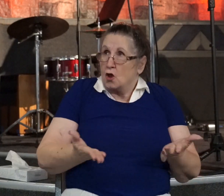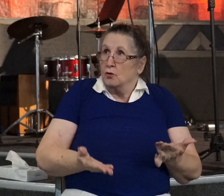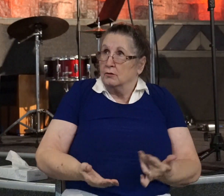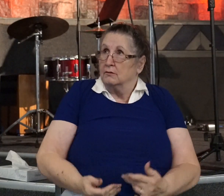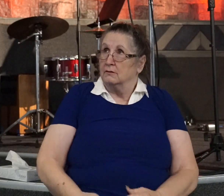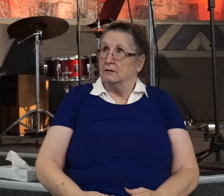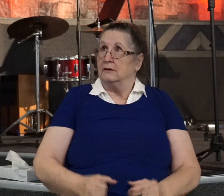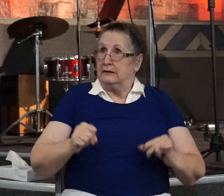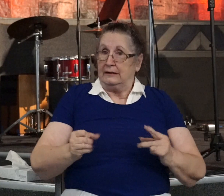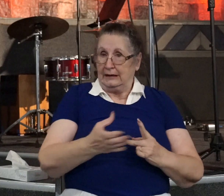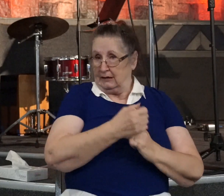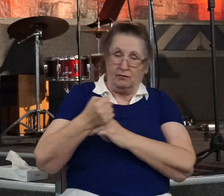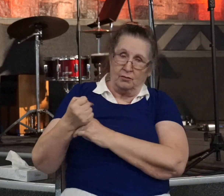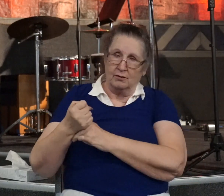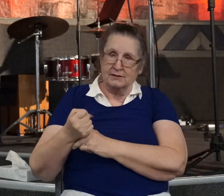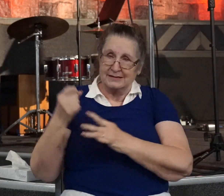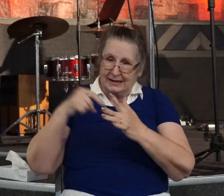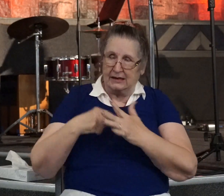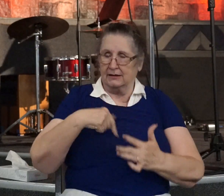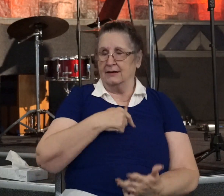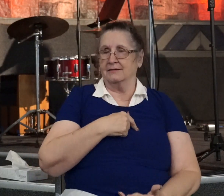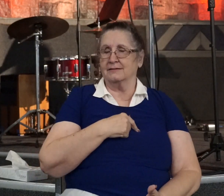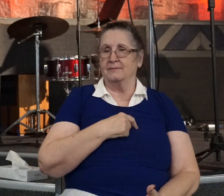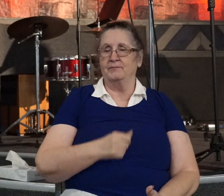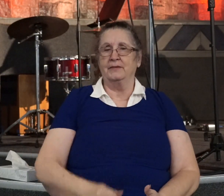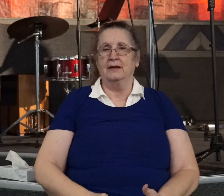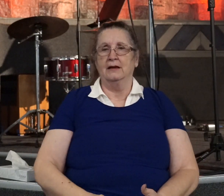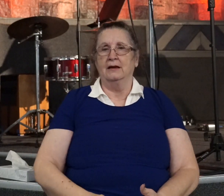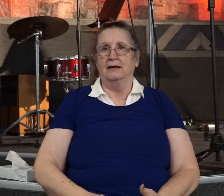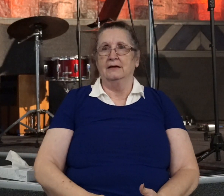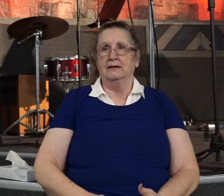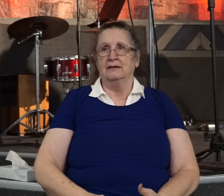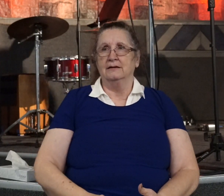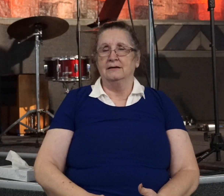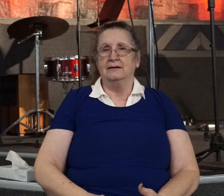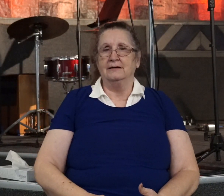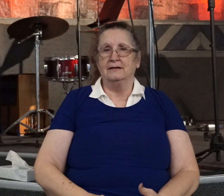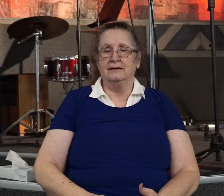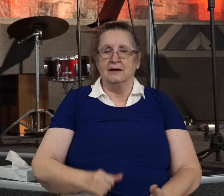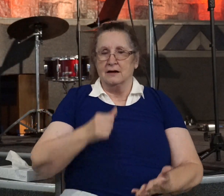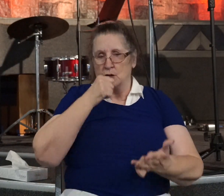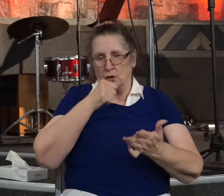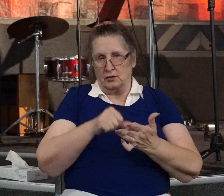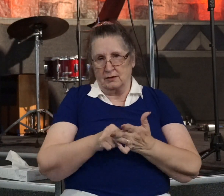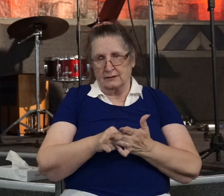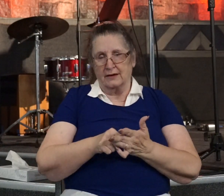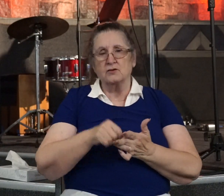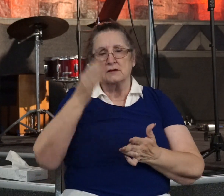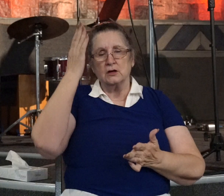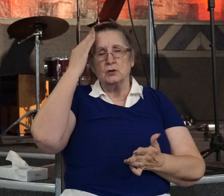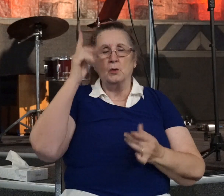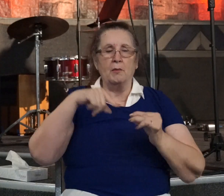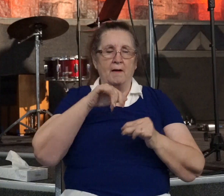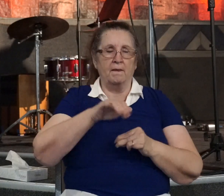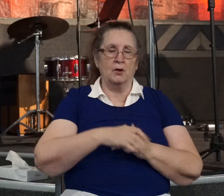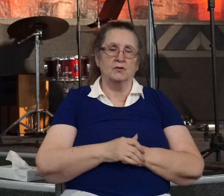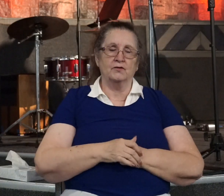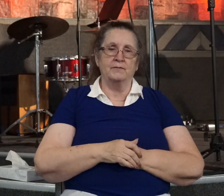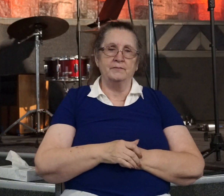And so Ananias is obviously referring to the letter of Saul got from Caiaphas in Jerusalem that authorized him to